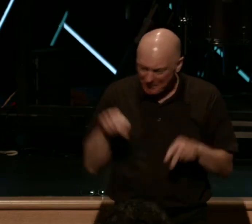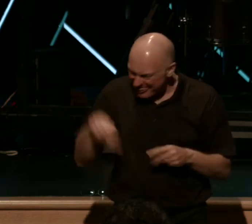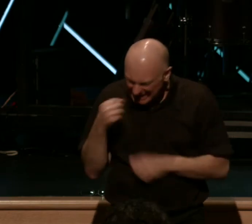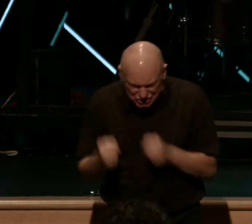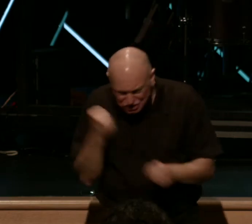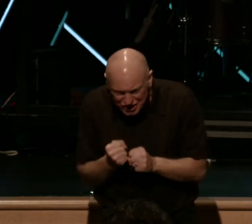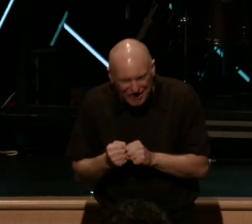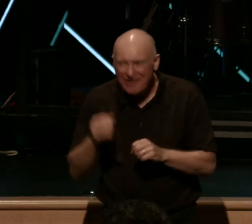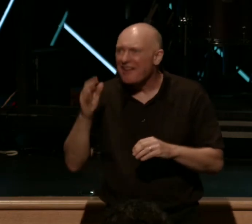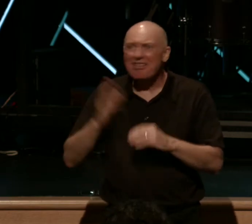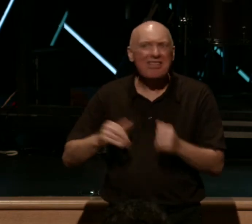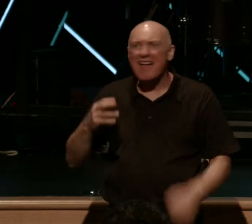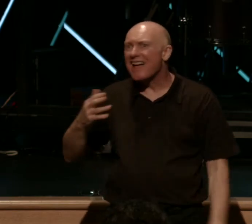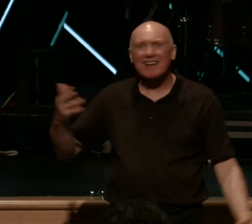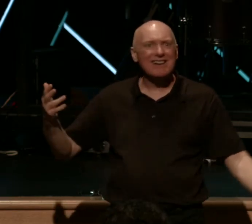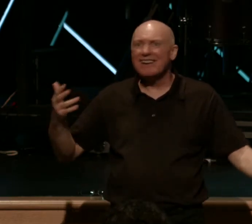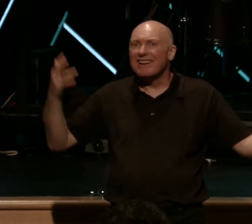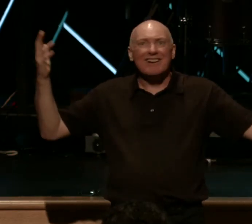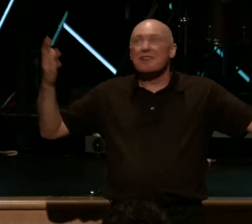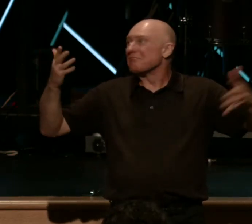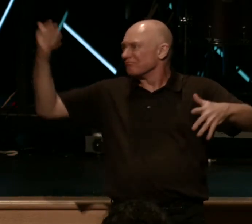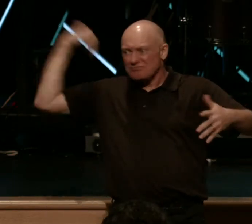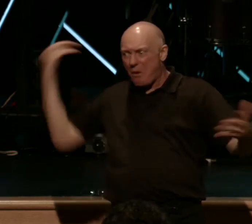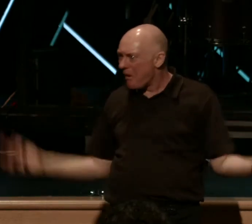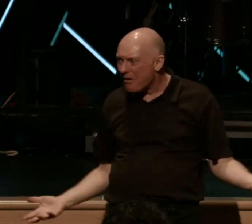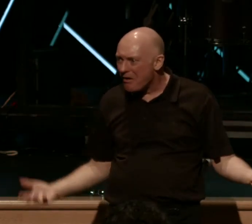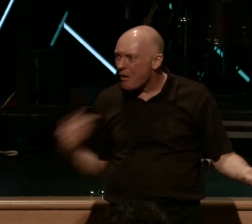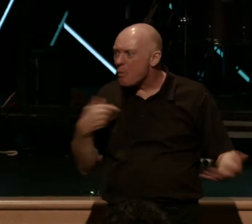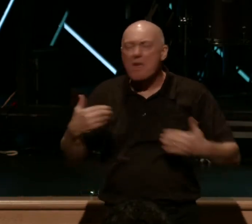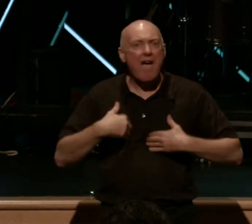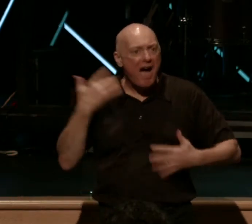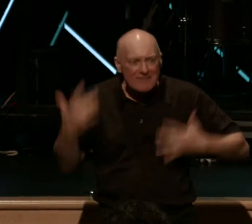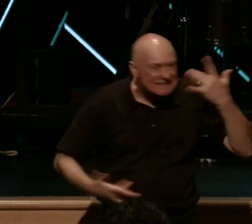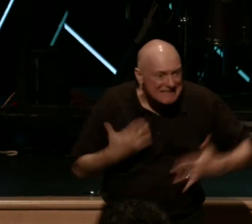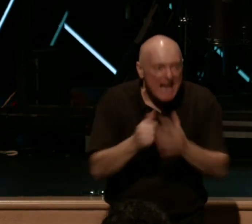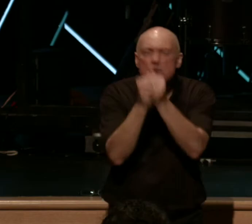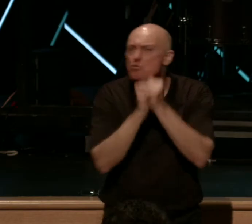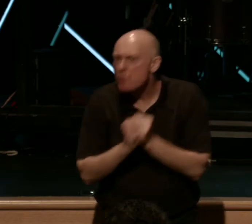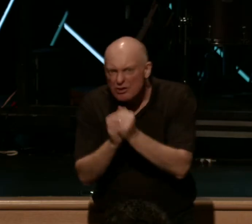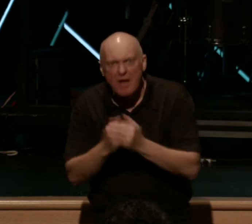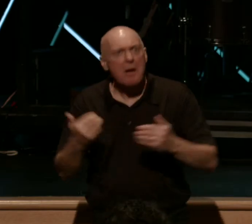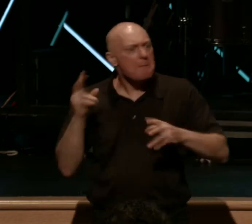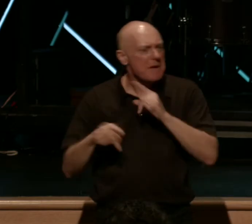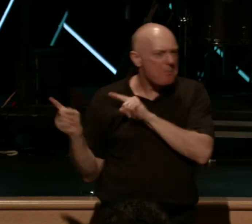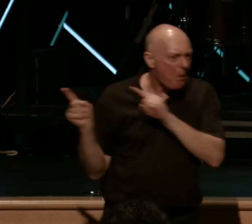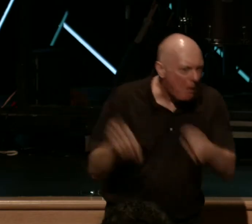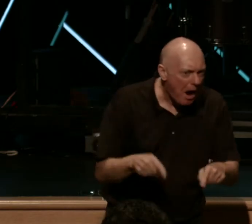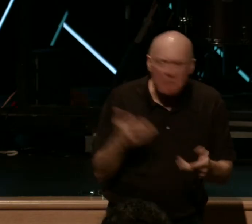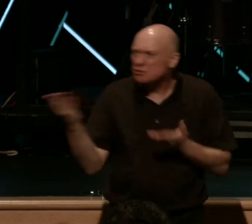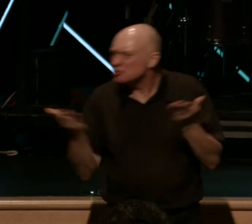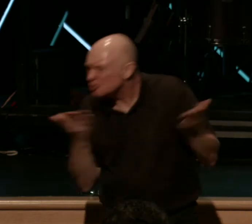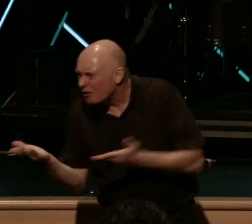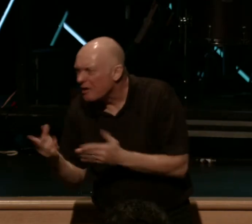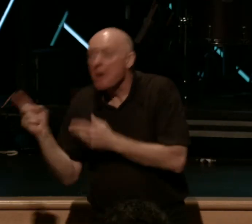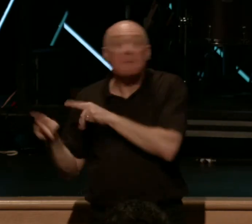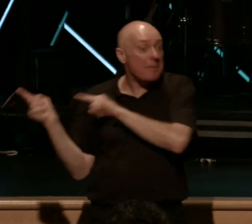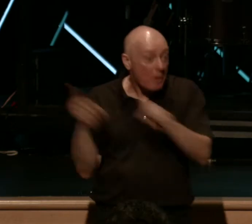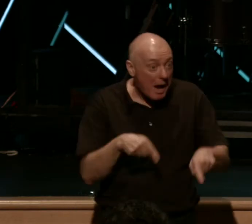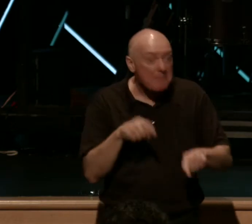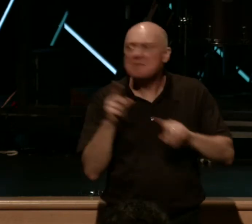than the last few years combined. He said, we have exciting worship. We have people coming and serving, or people coming and attending. He said,